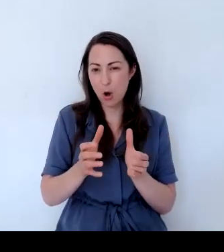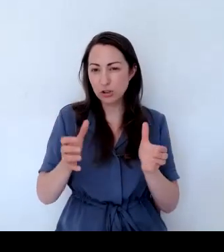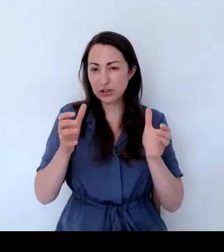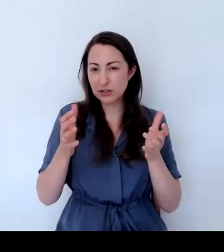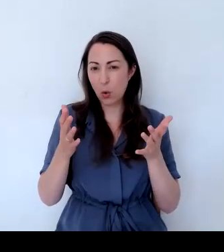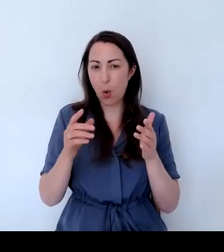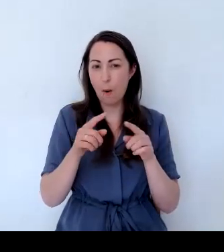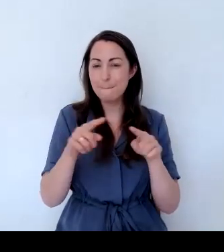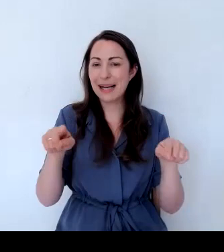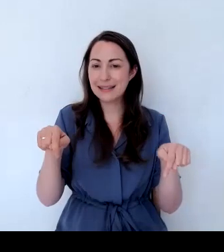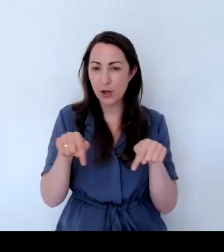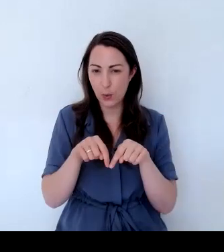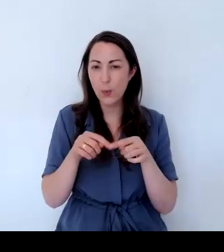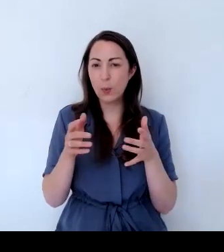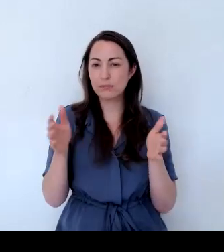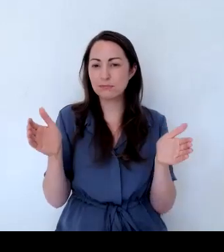And then we've got.